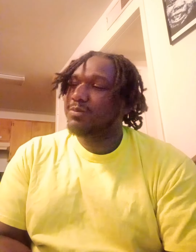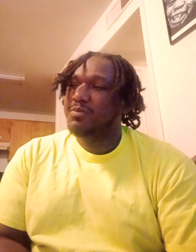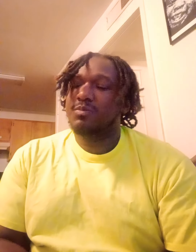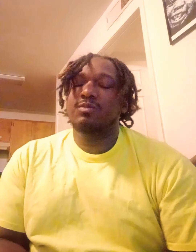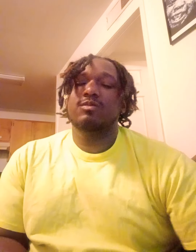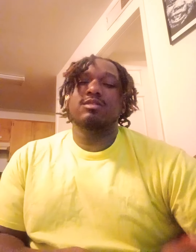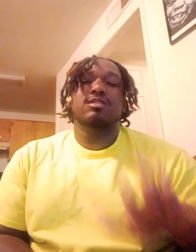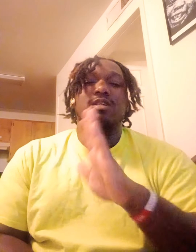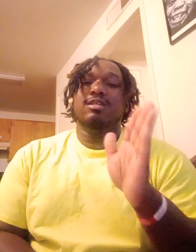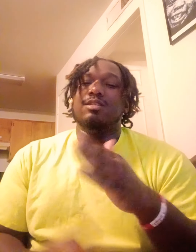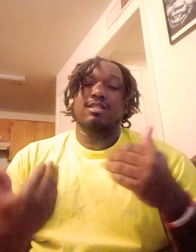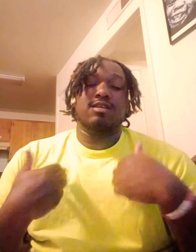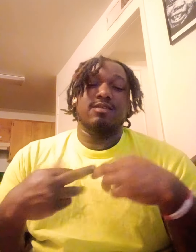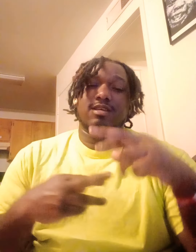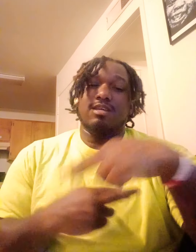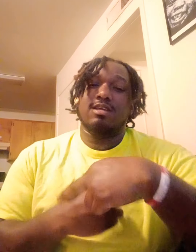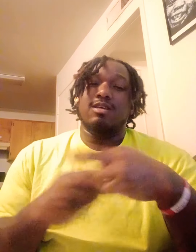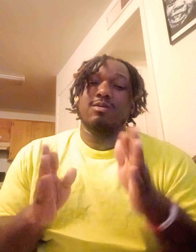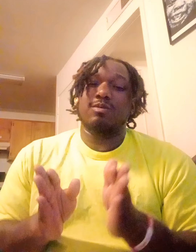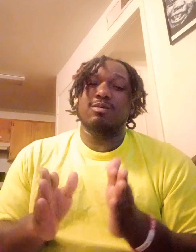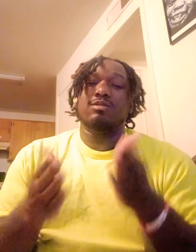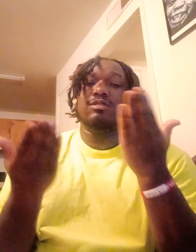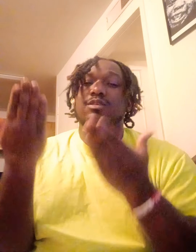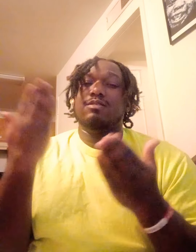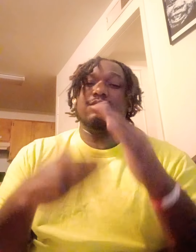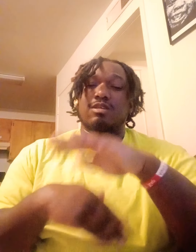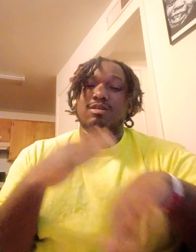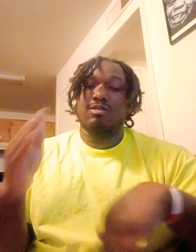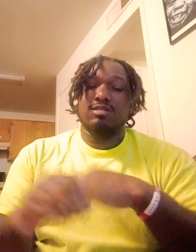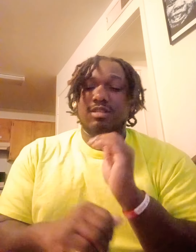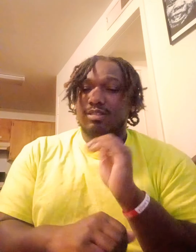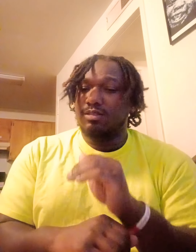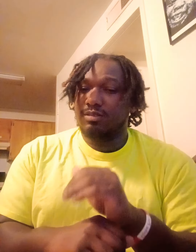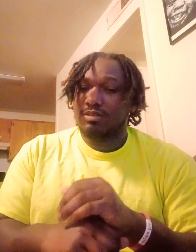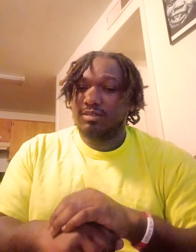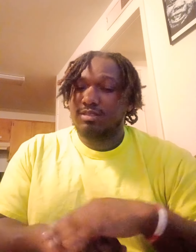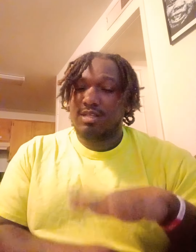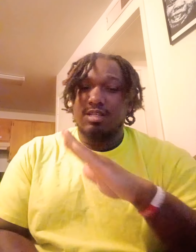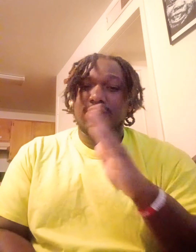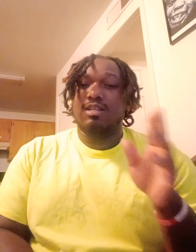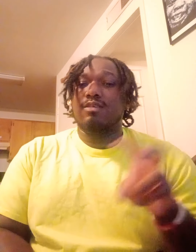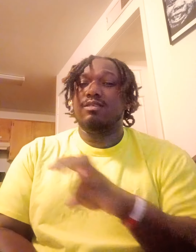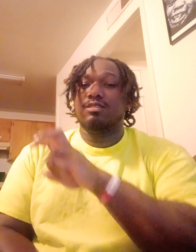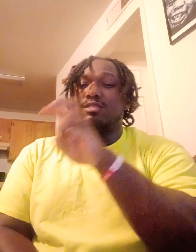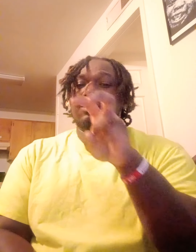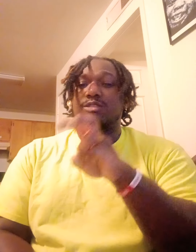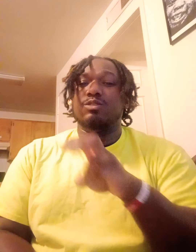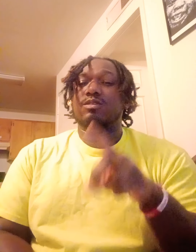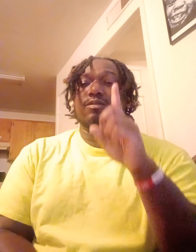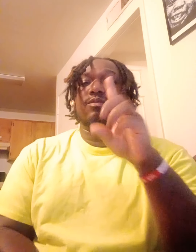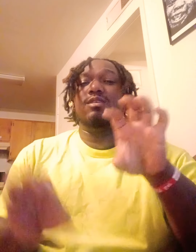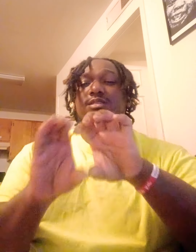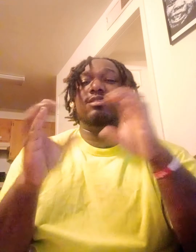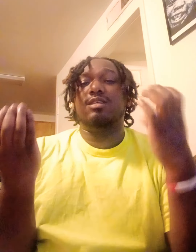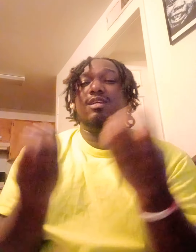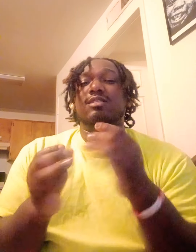Never had room service all night Never took a first class